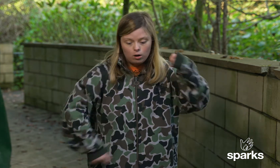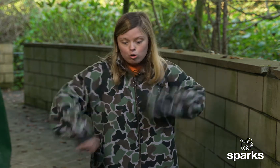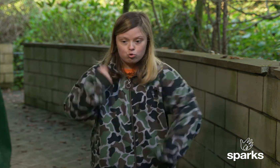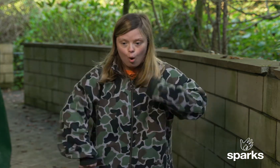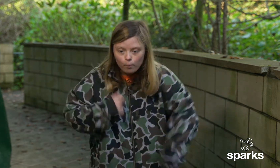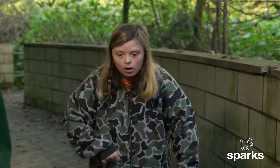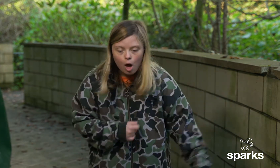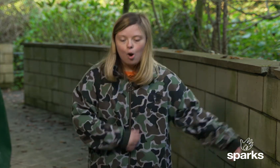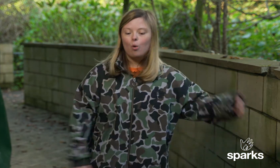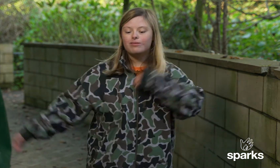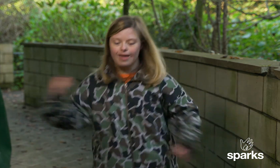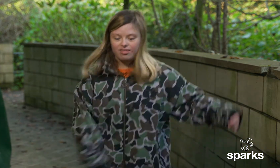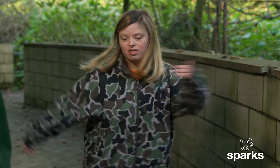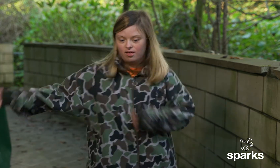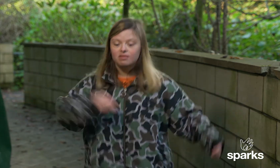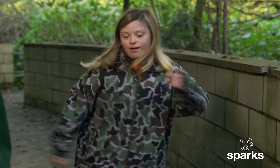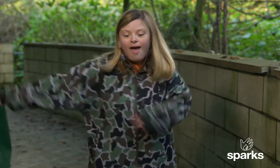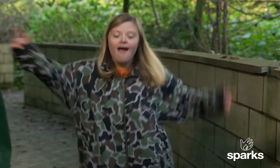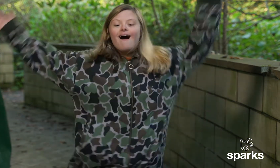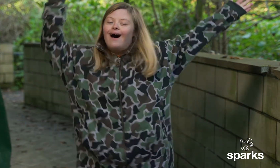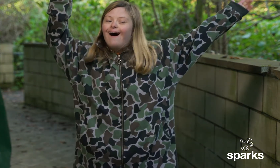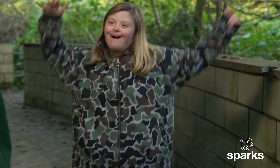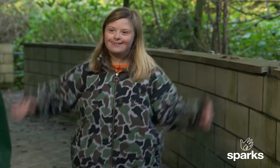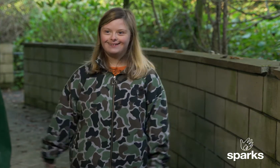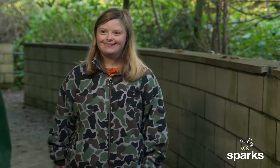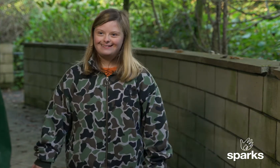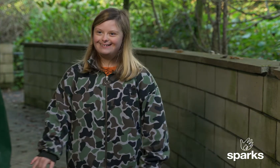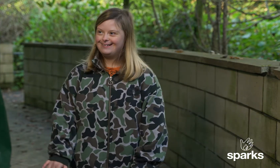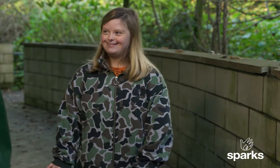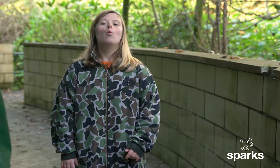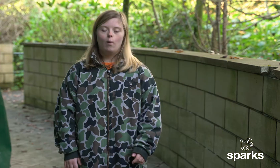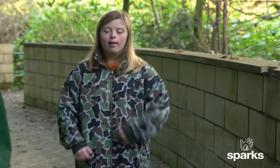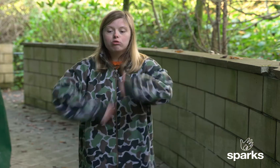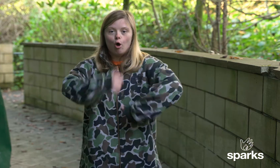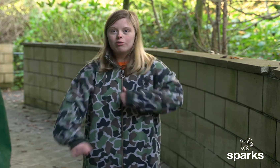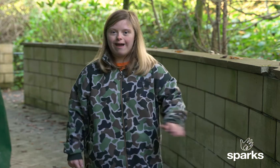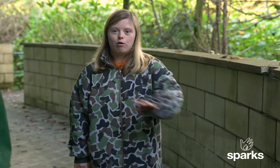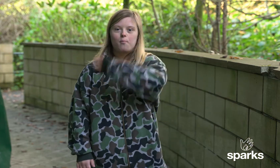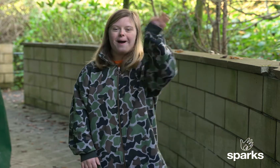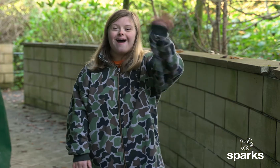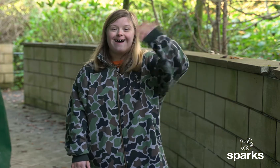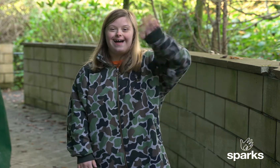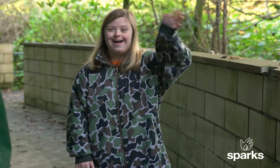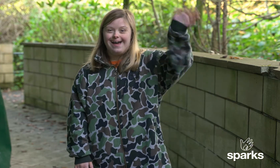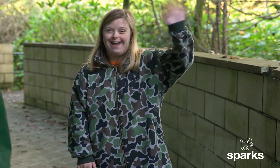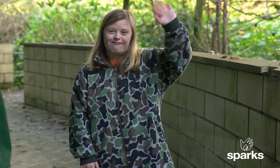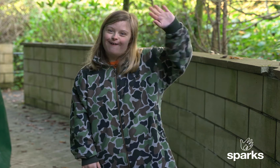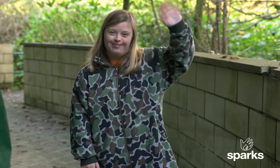drum? Or dancing? Heehaw! Well done and goodbye everyone!